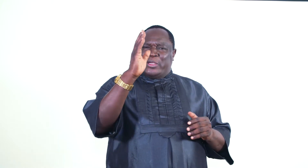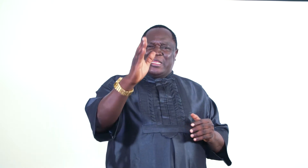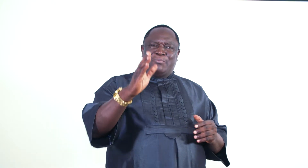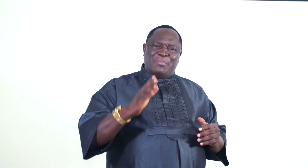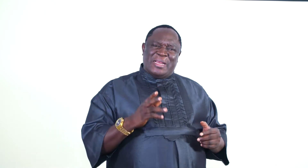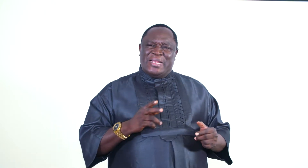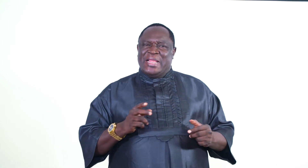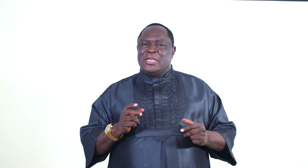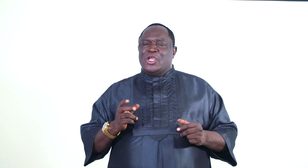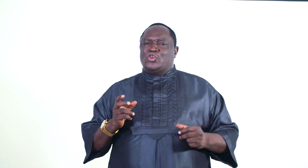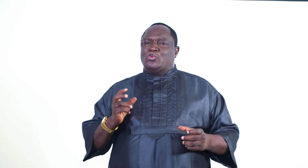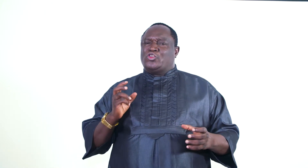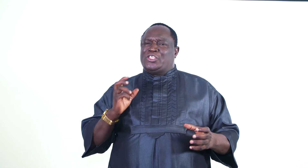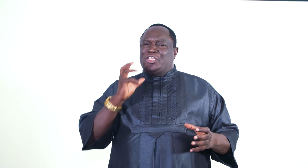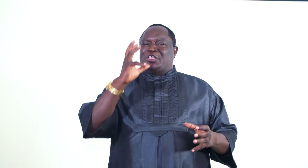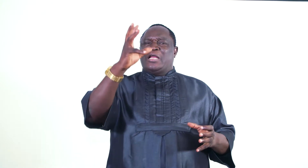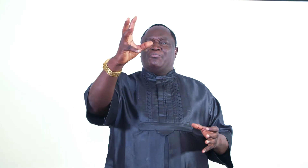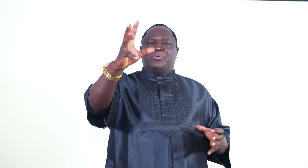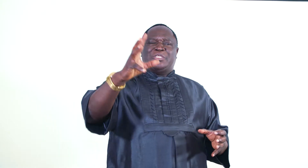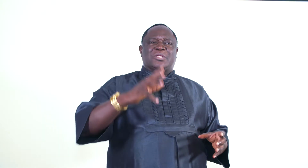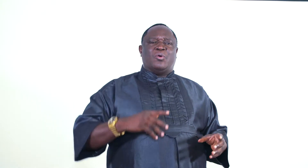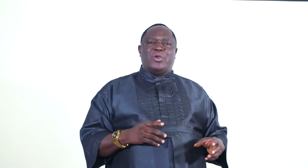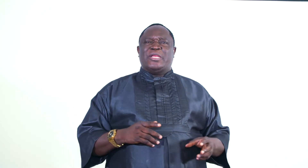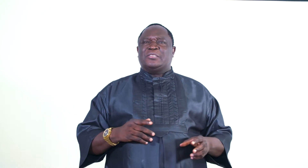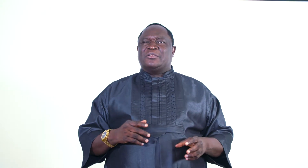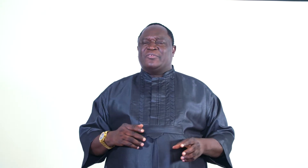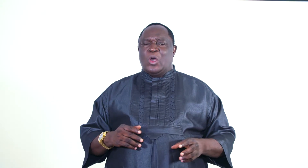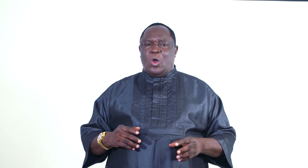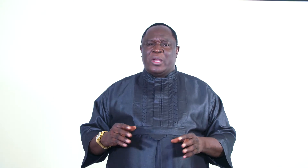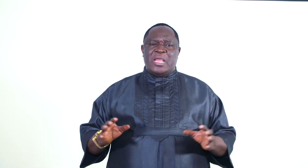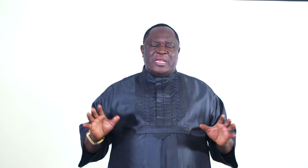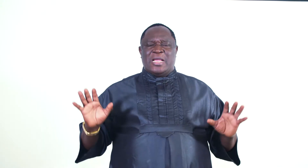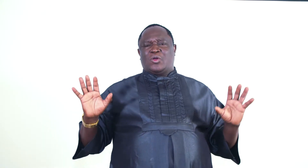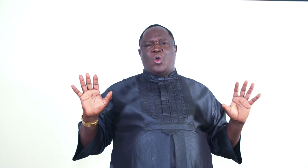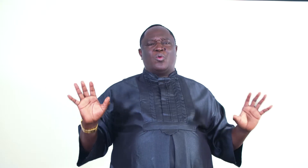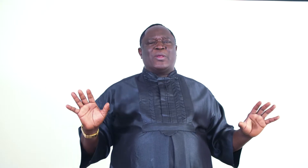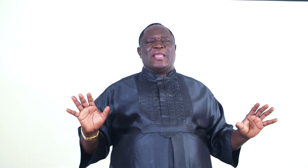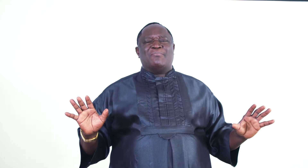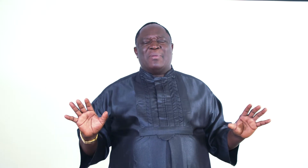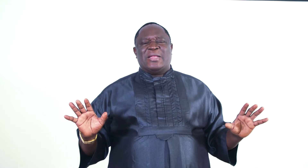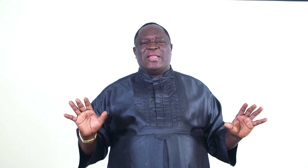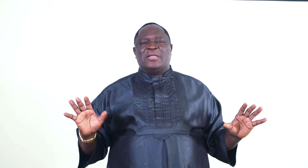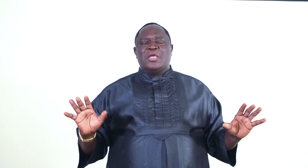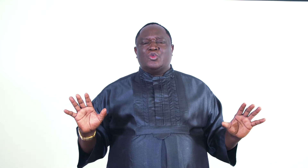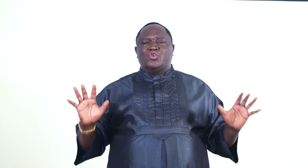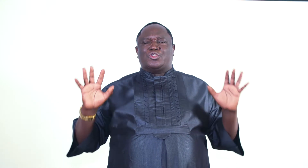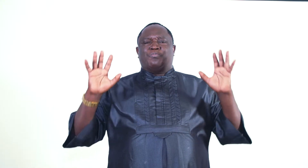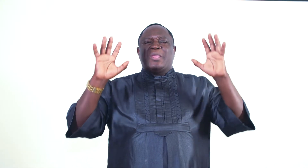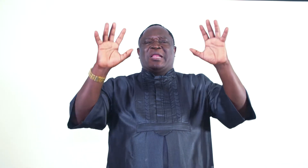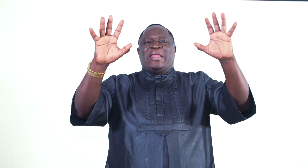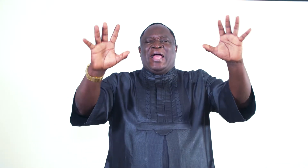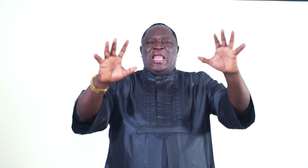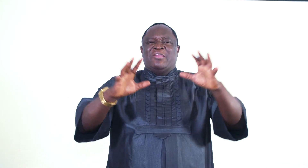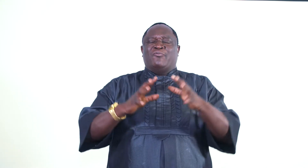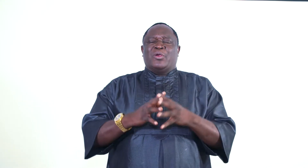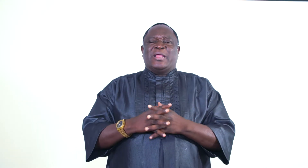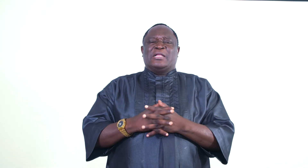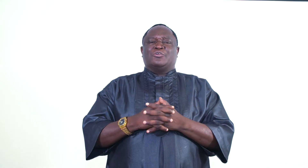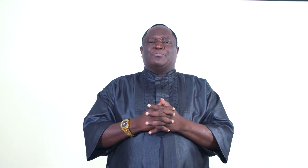with a mandate to teach and preach the holiness of God. They are called with a mandate to speak life with regard to